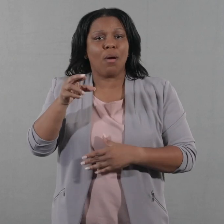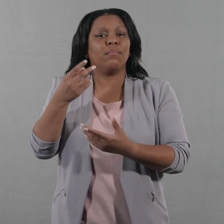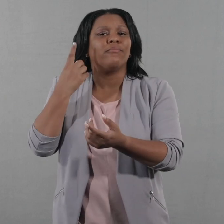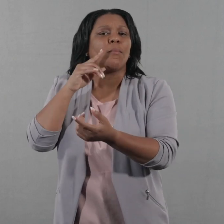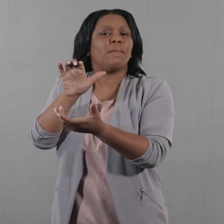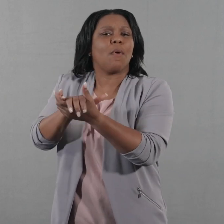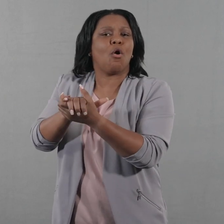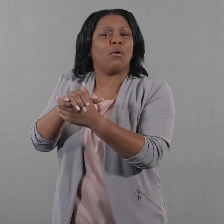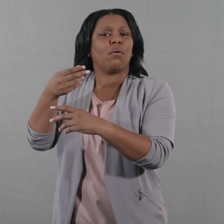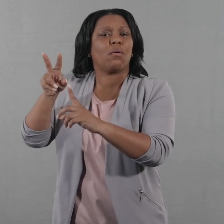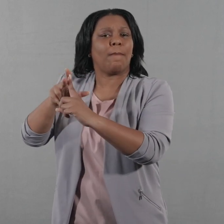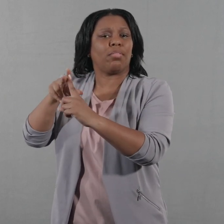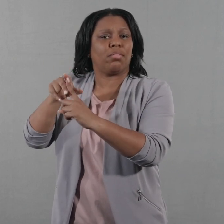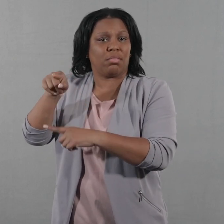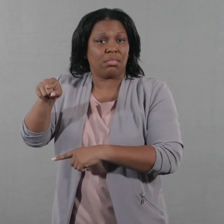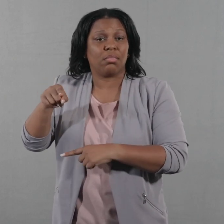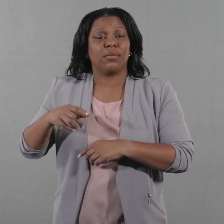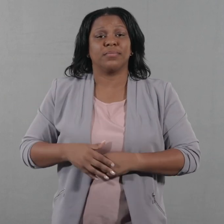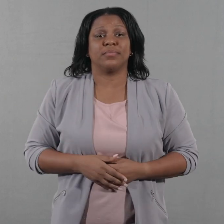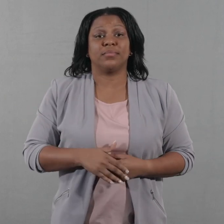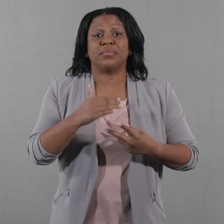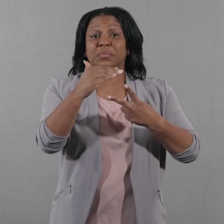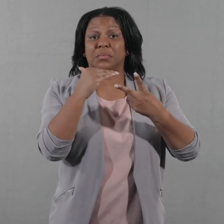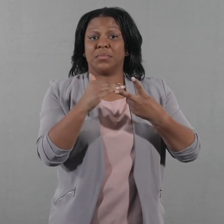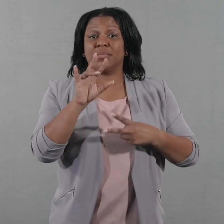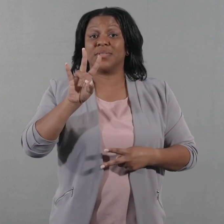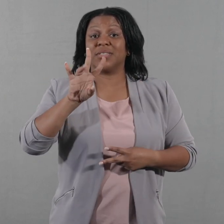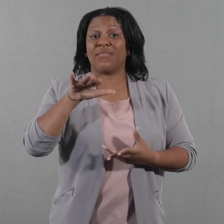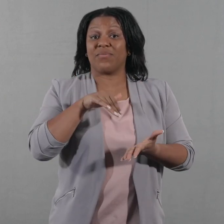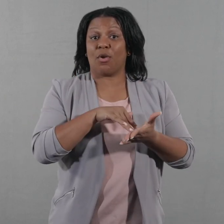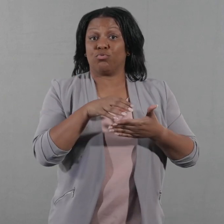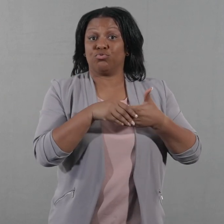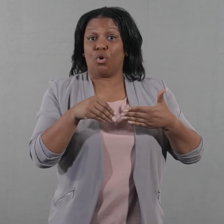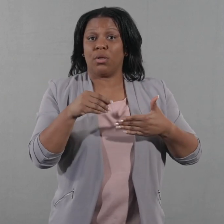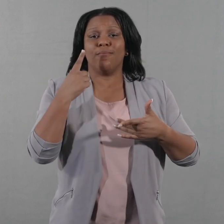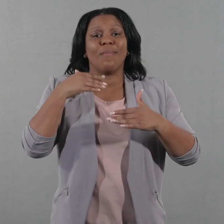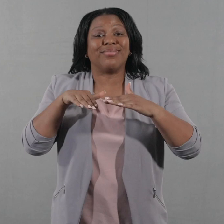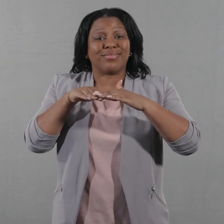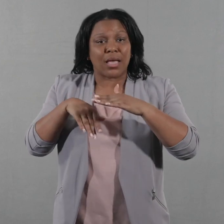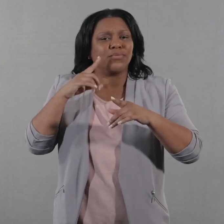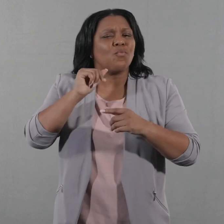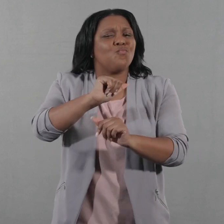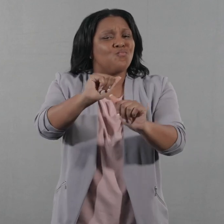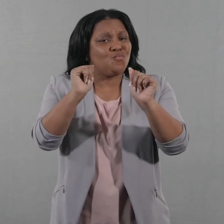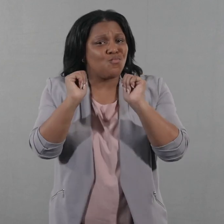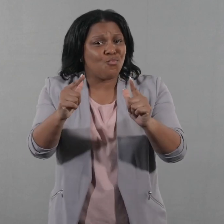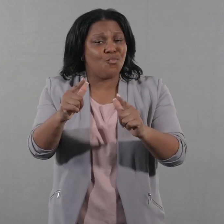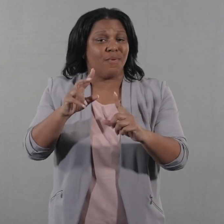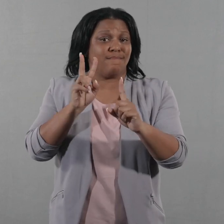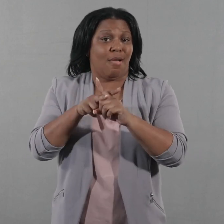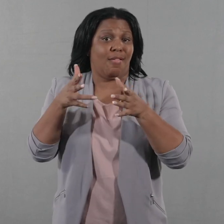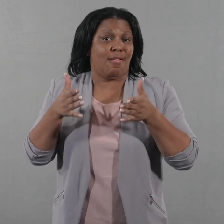for married joint filers $75,000 or less for all other filers